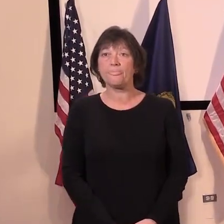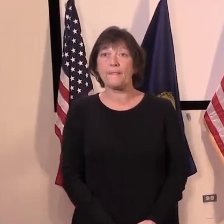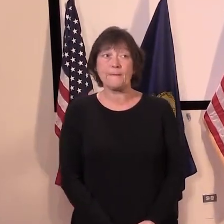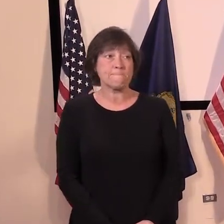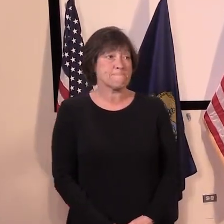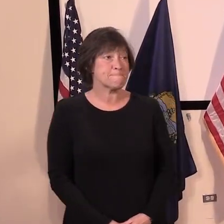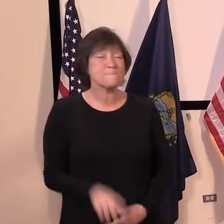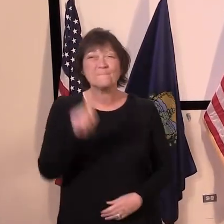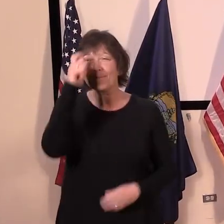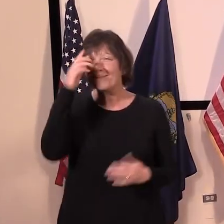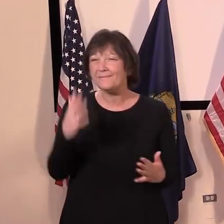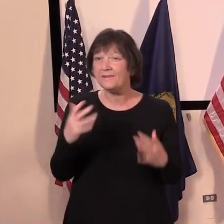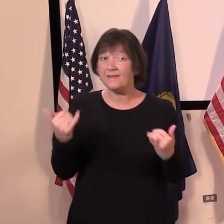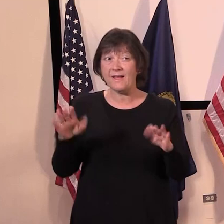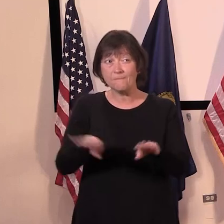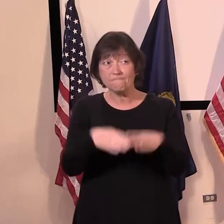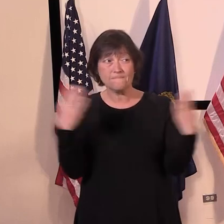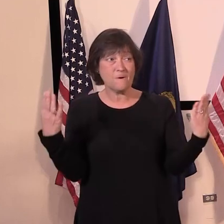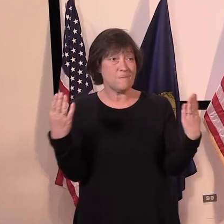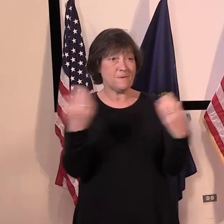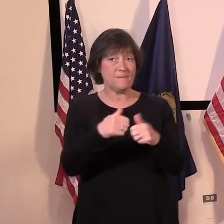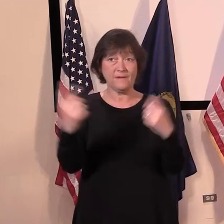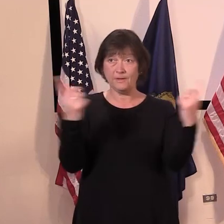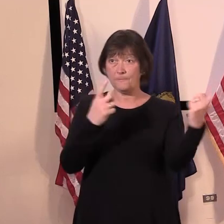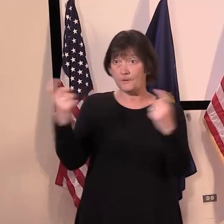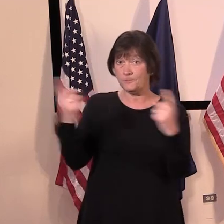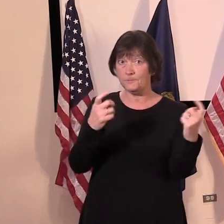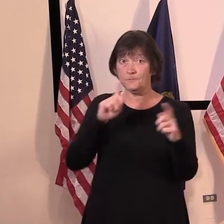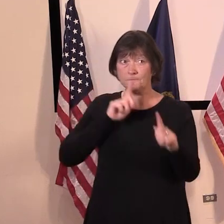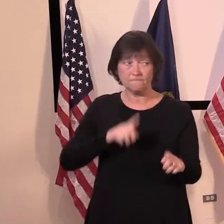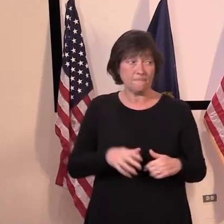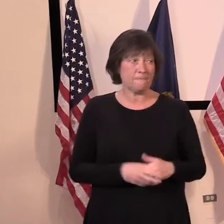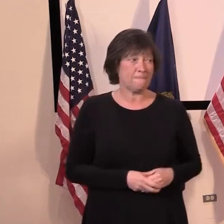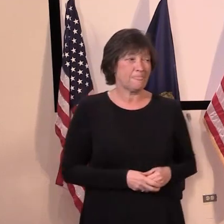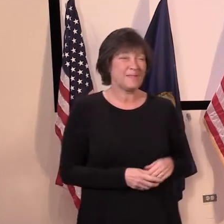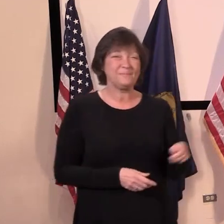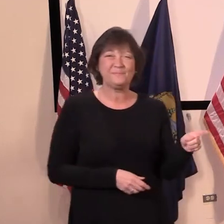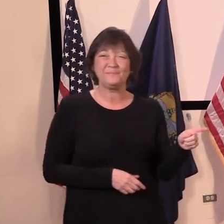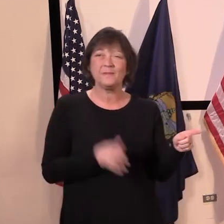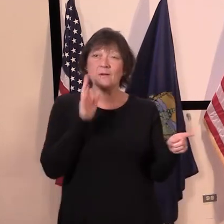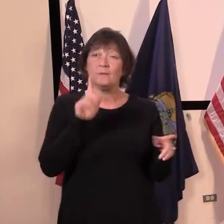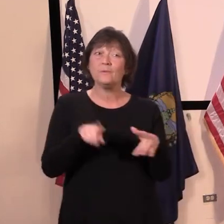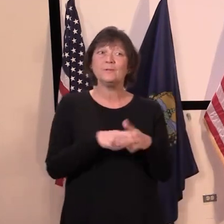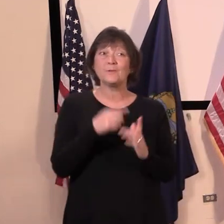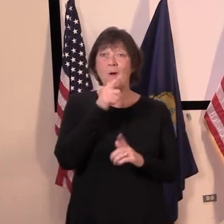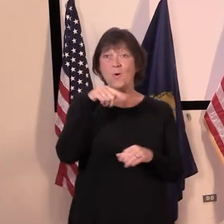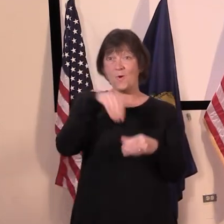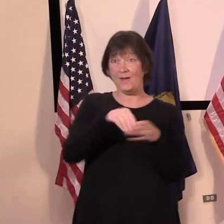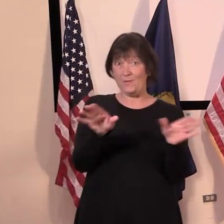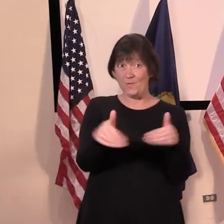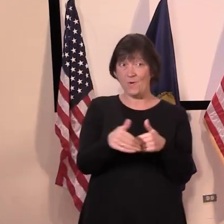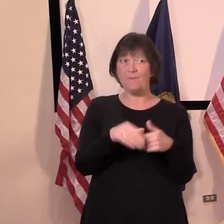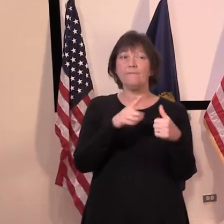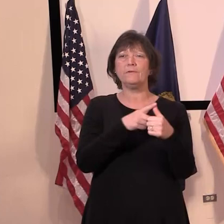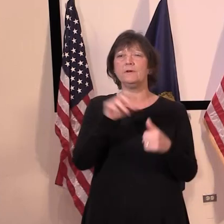At this point in time, we'll open up for questions. All right, we're going to start in the room with Stuart.